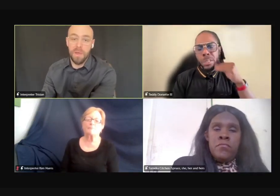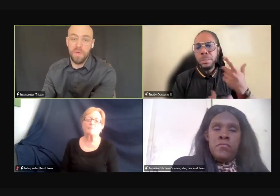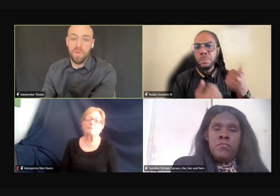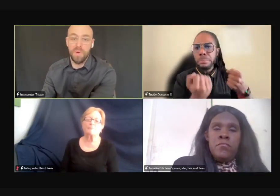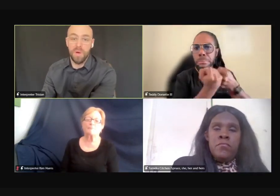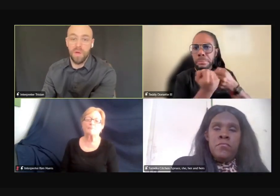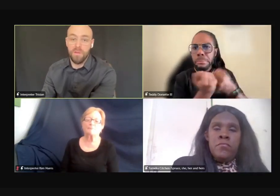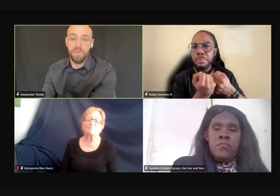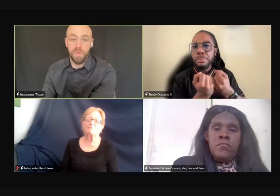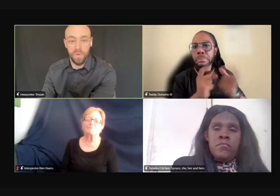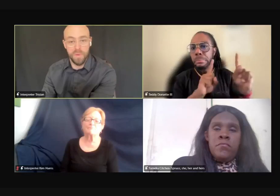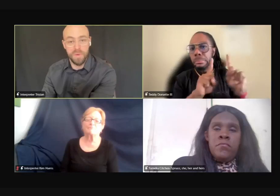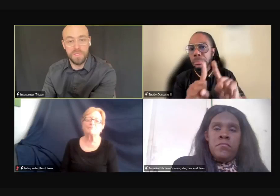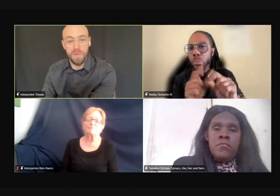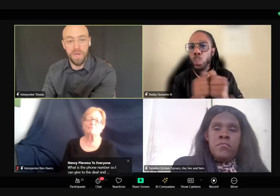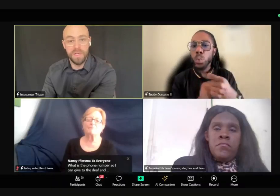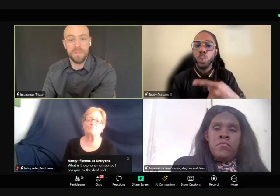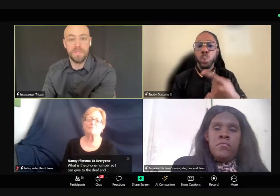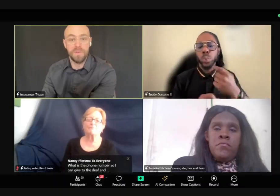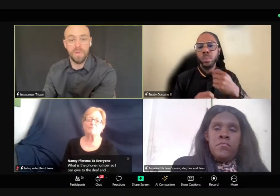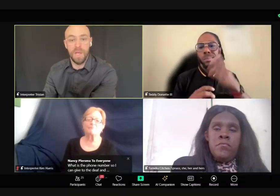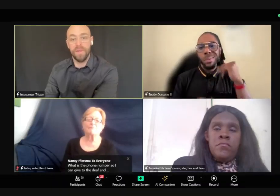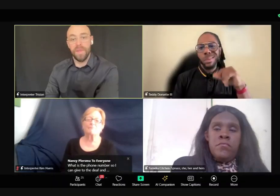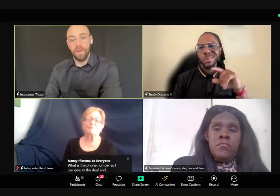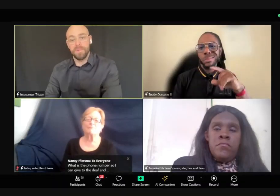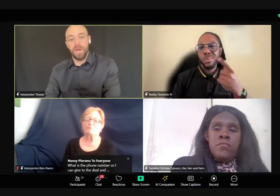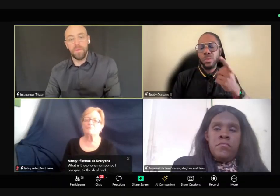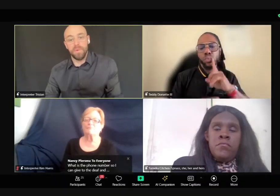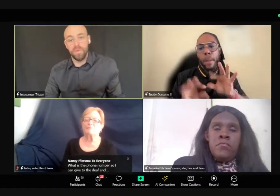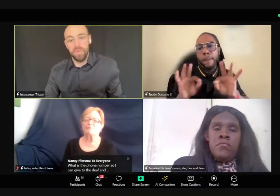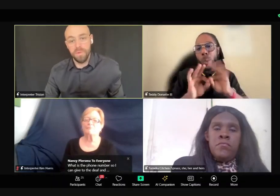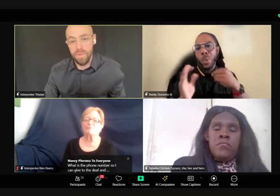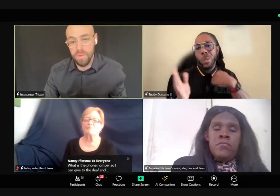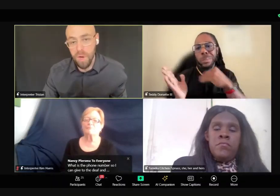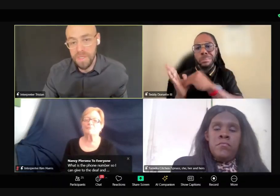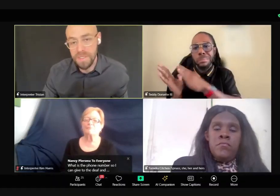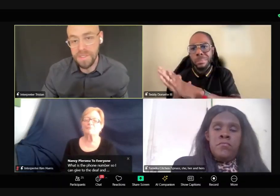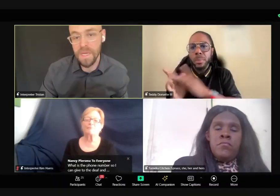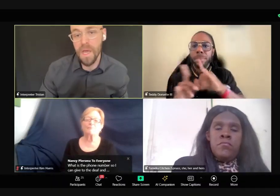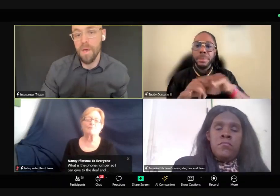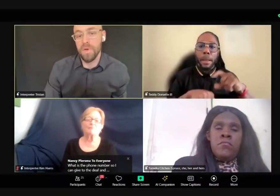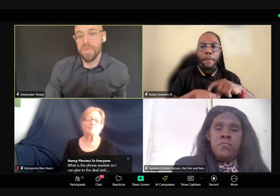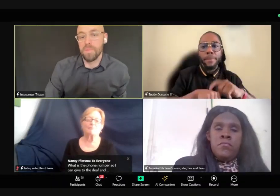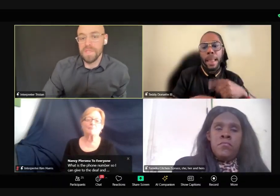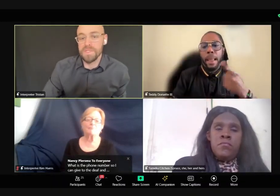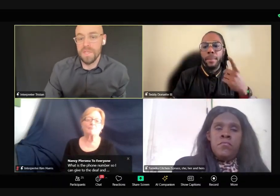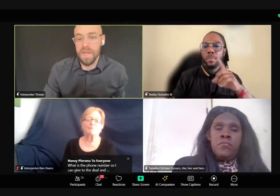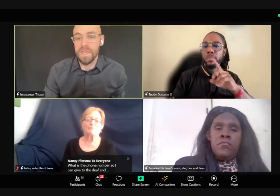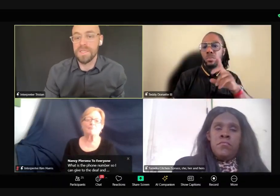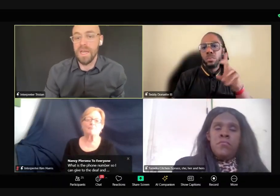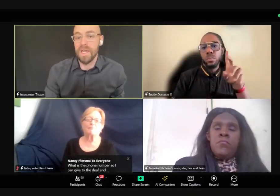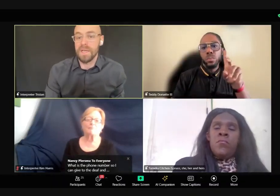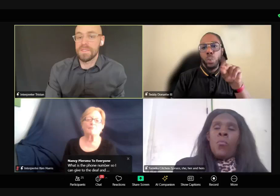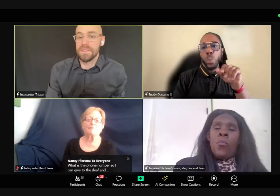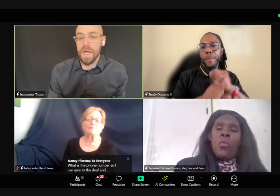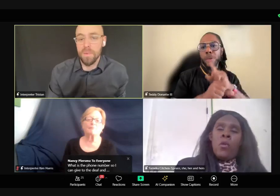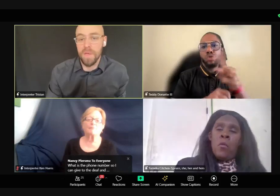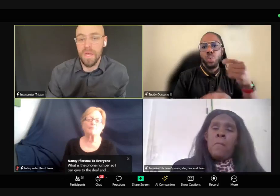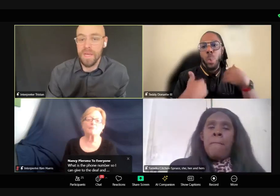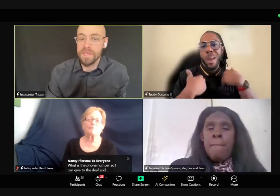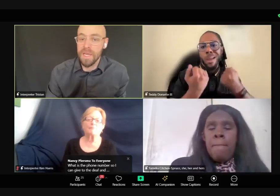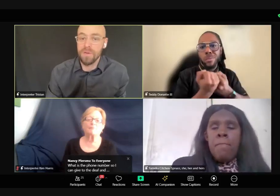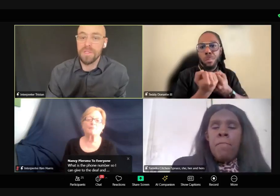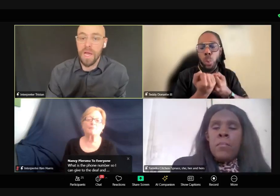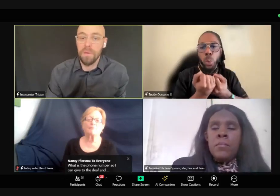friends and family who are familiar with your experience to rely on them to help you through the process, but the biggest thing that I can say is to